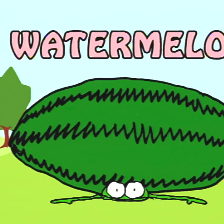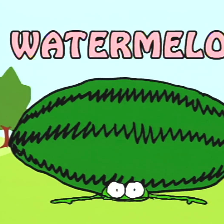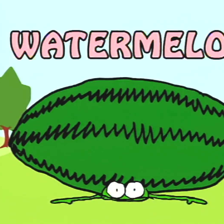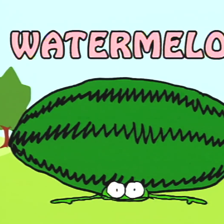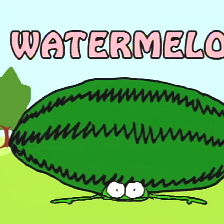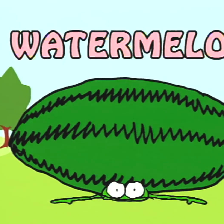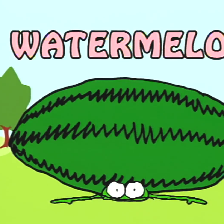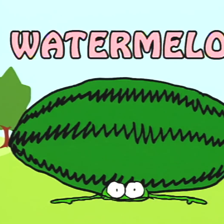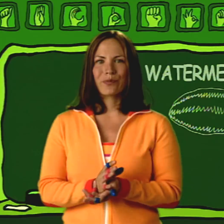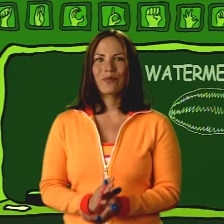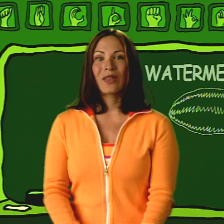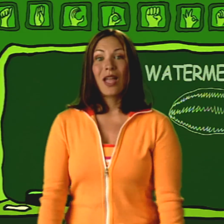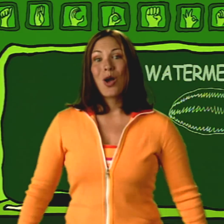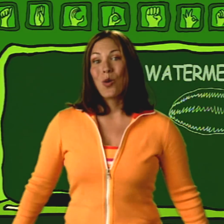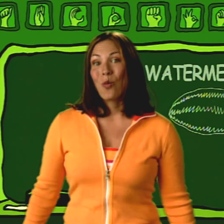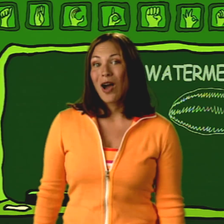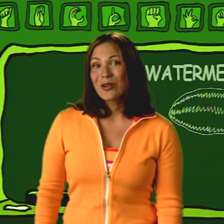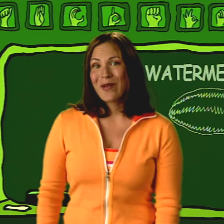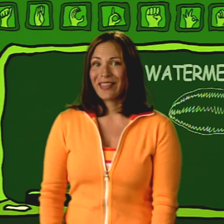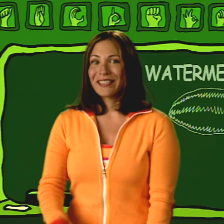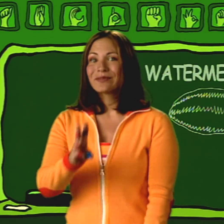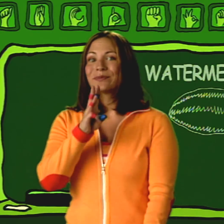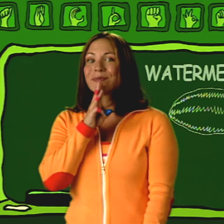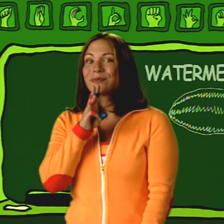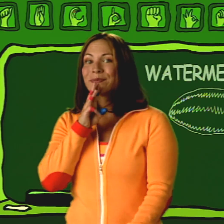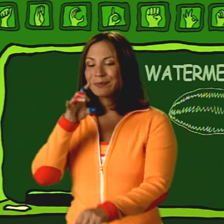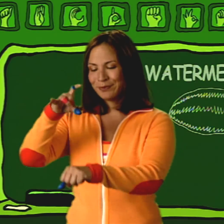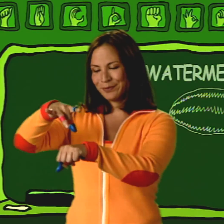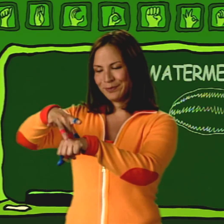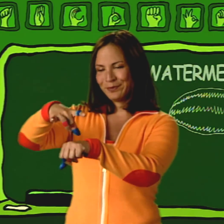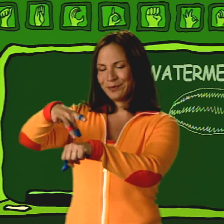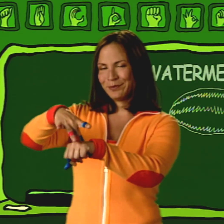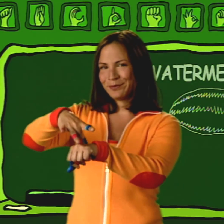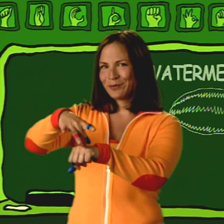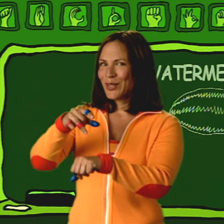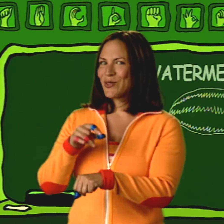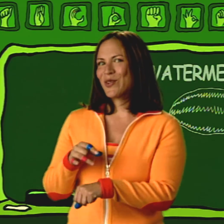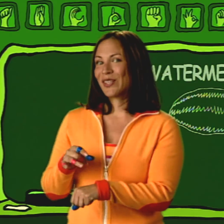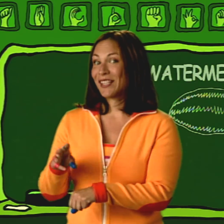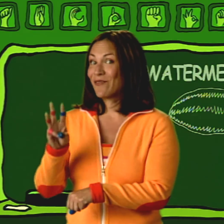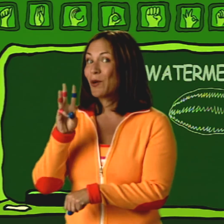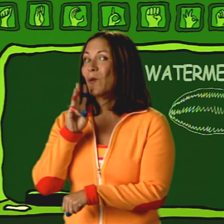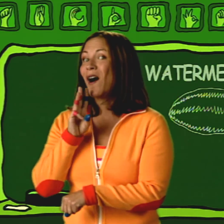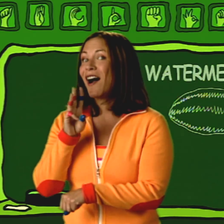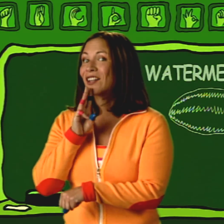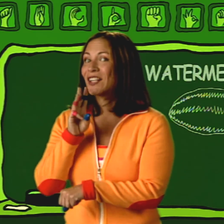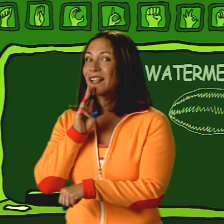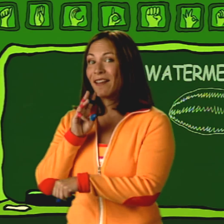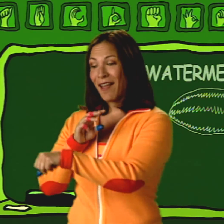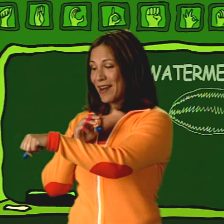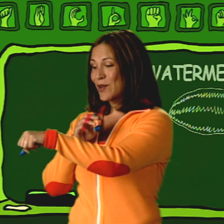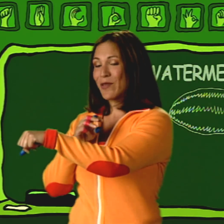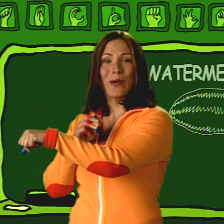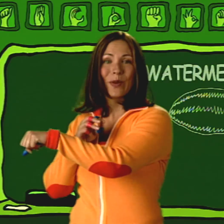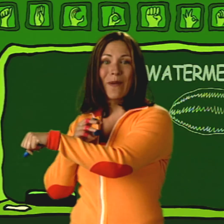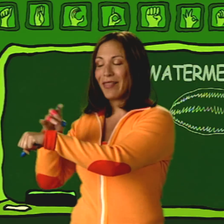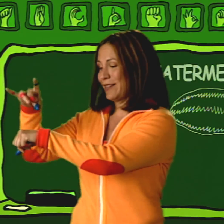Watermelon. Watermelon. You know the sign for water. There. Now you thump a melon.